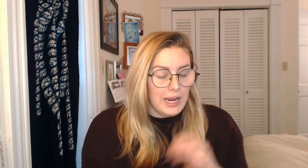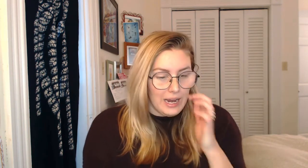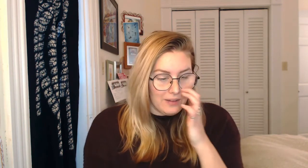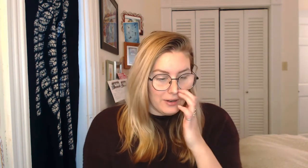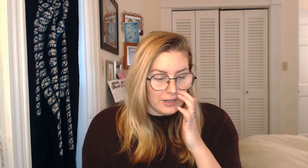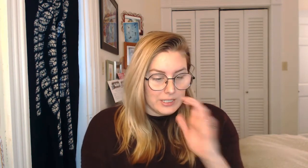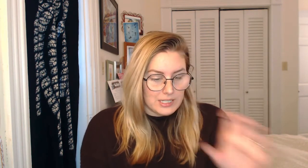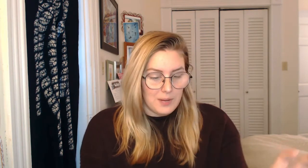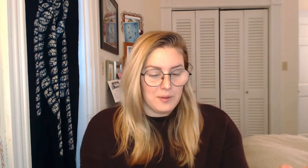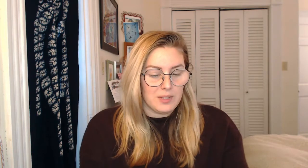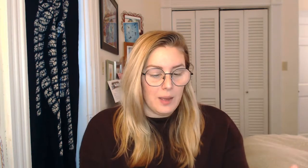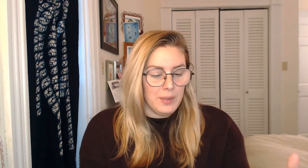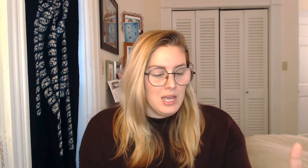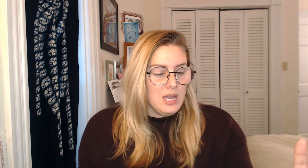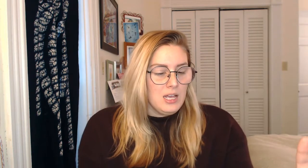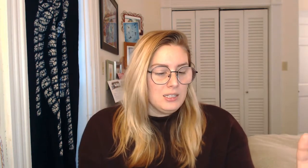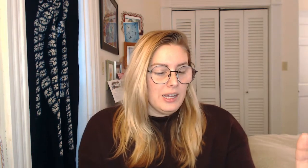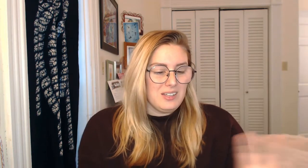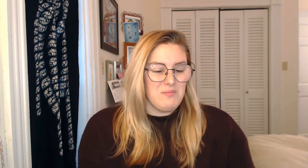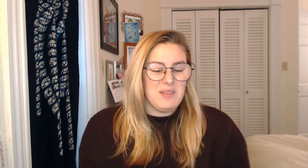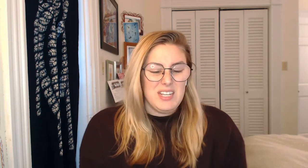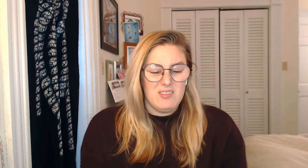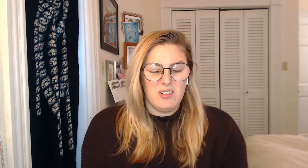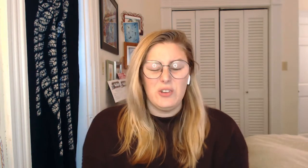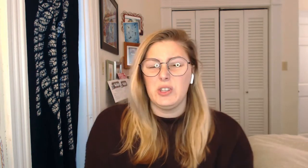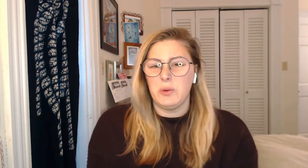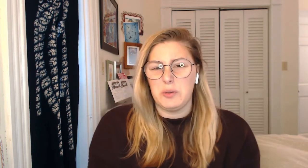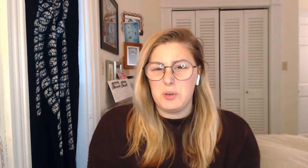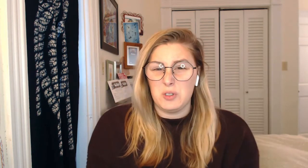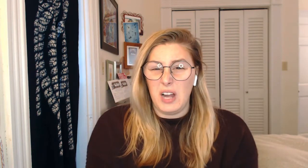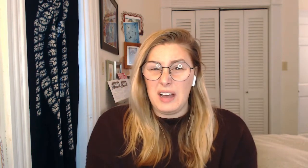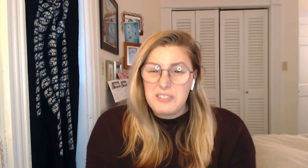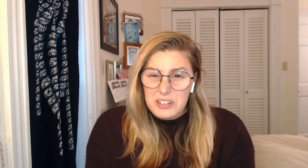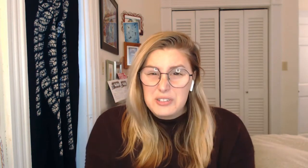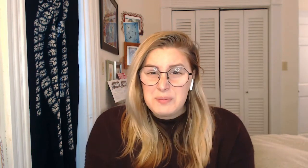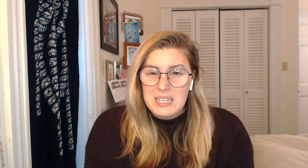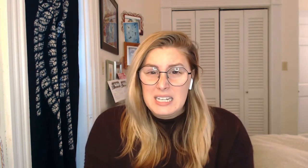have heard some of them. Like, maybe you don't know what the word proffers means.